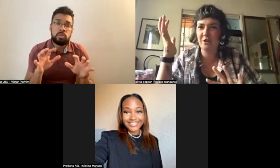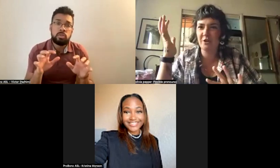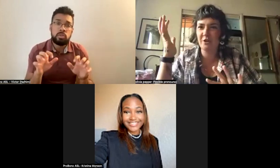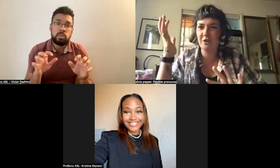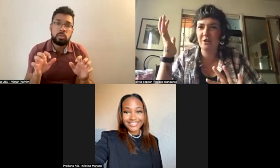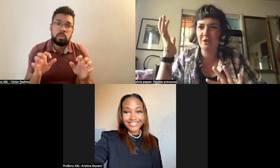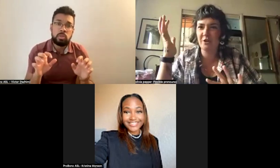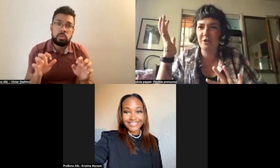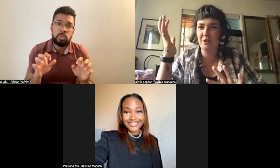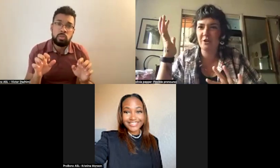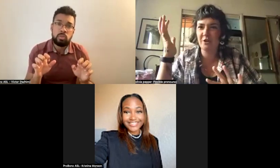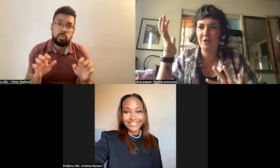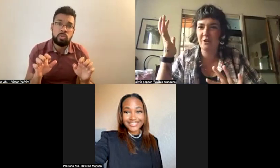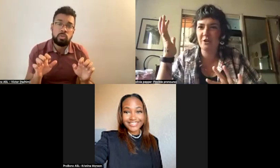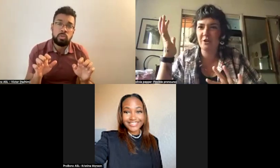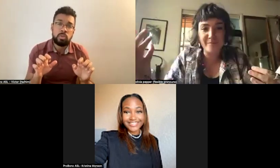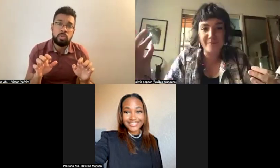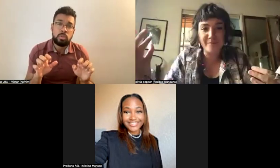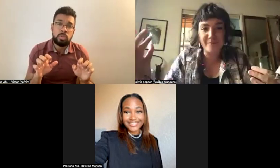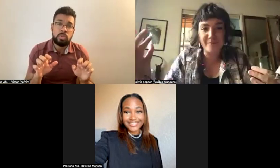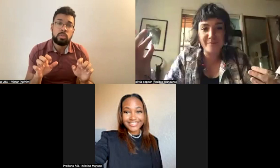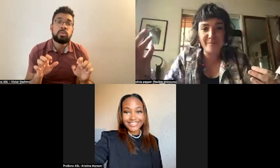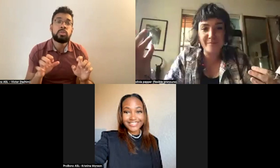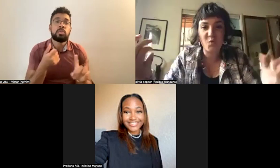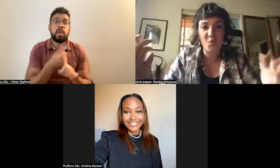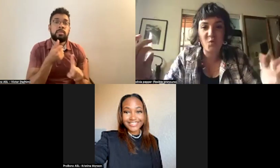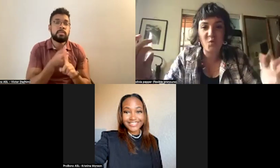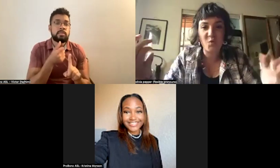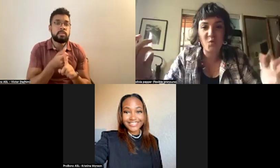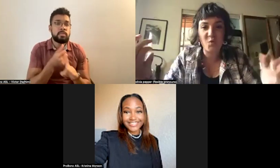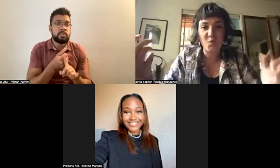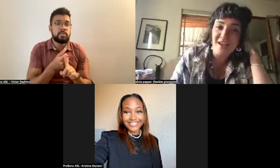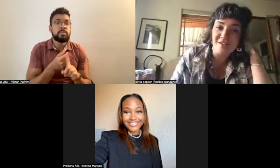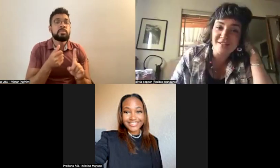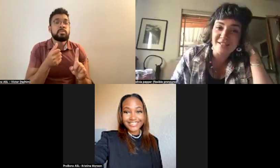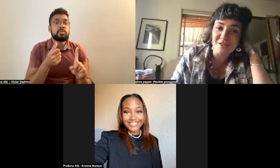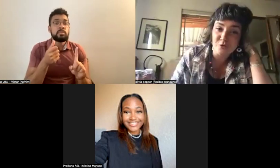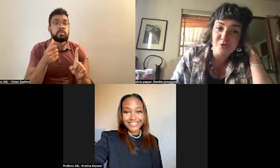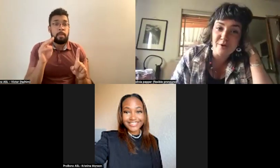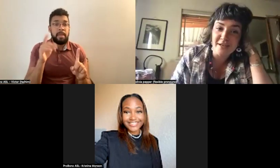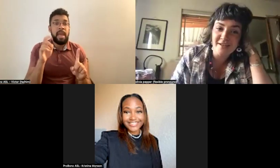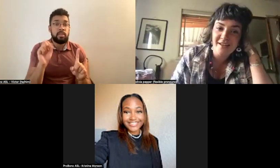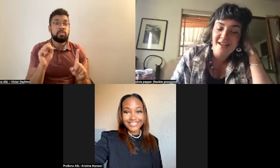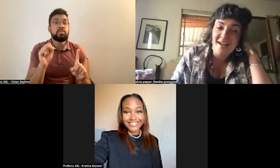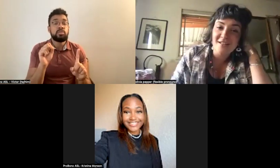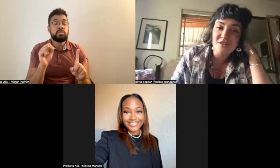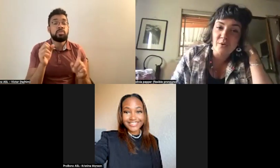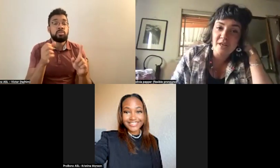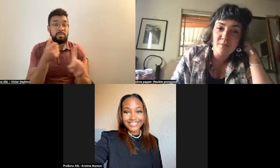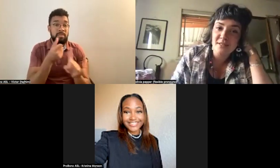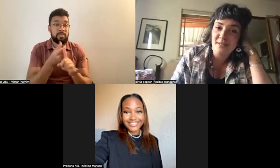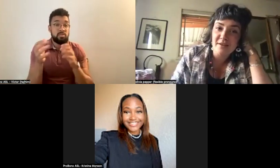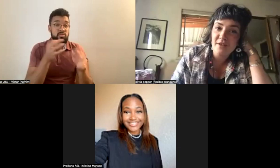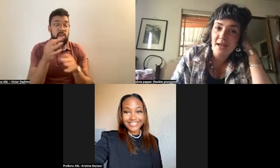he was a self-described, um, wizard, uh, you know, a Celtic Druid.